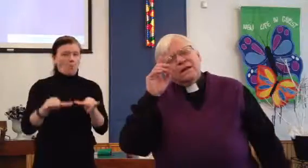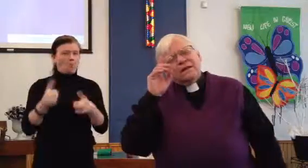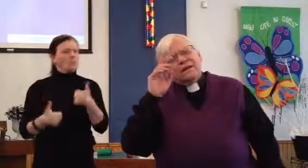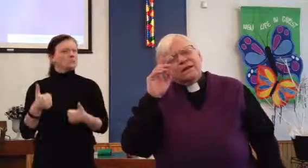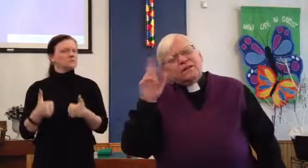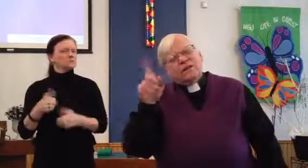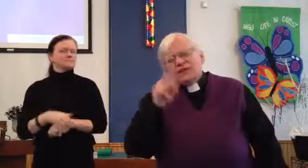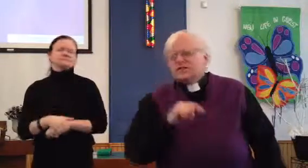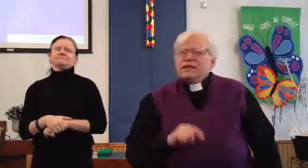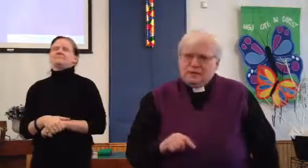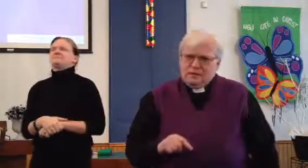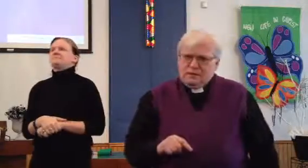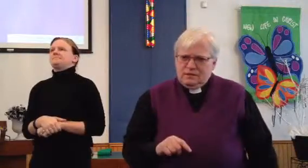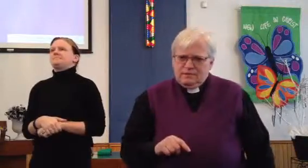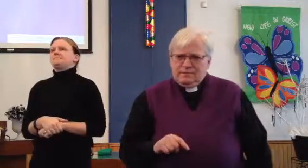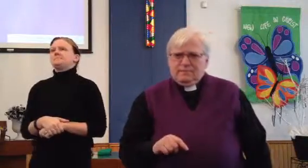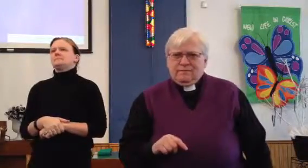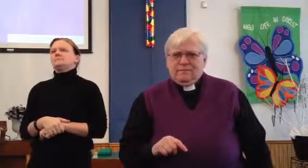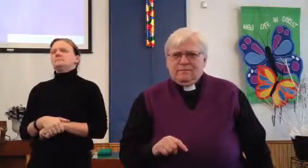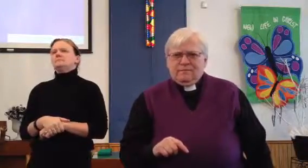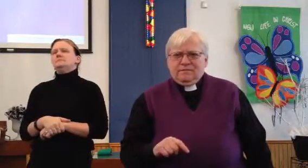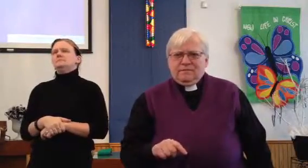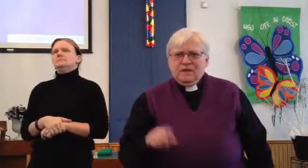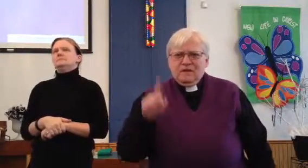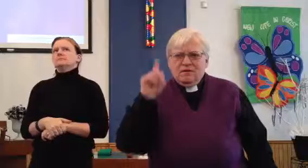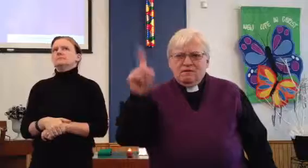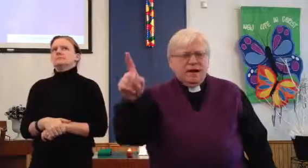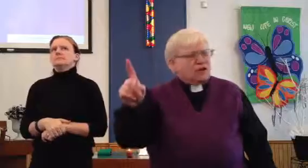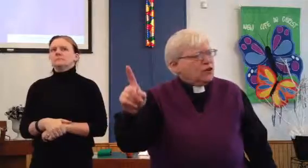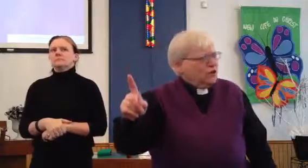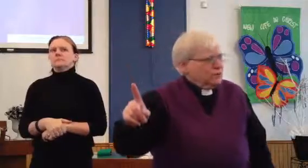The question is, find your call.